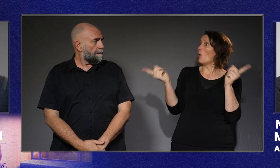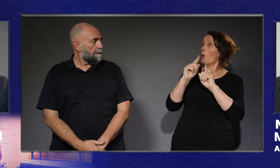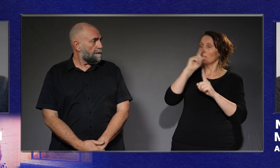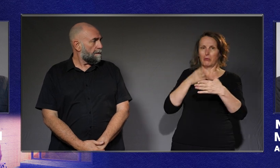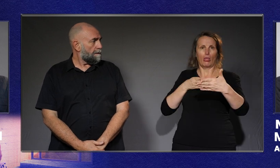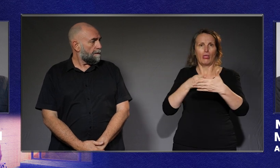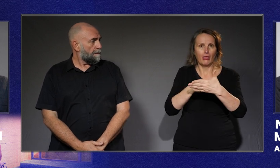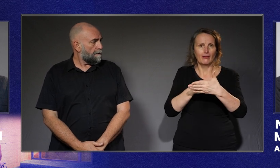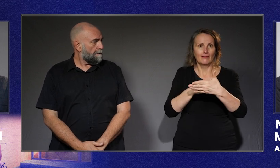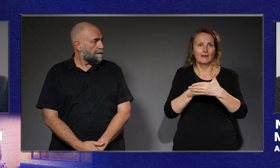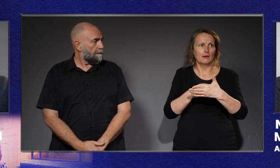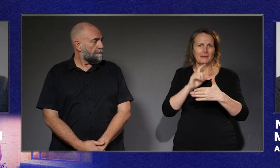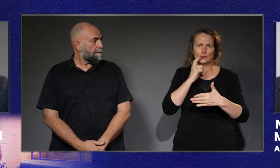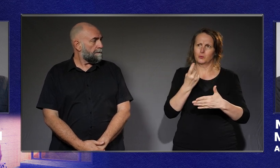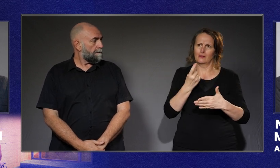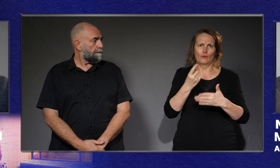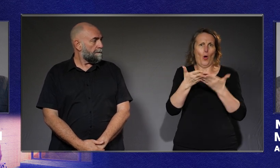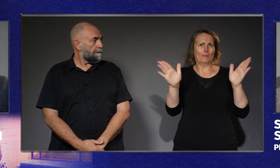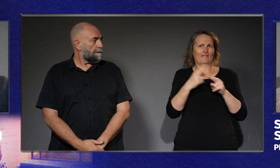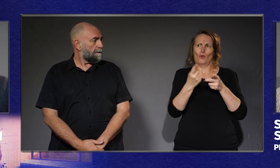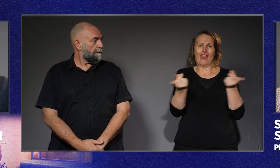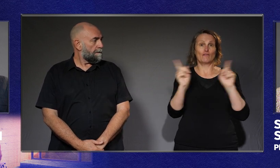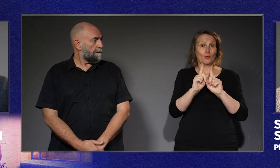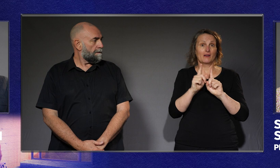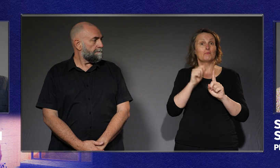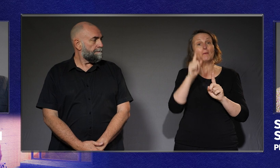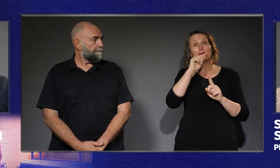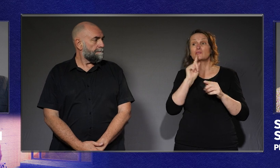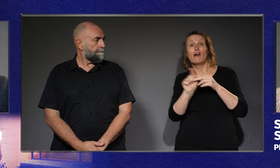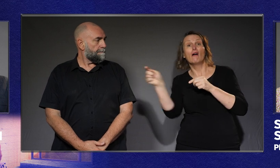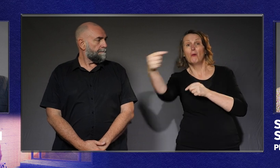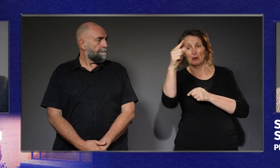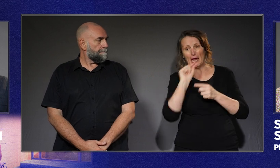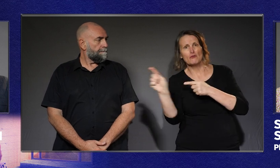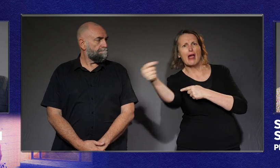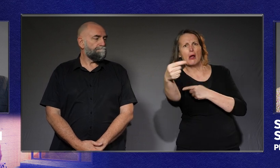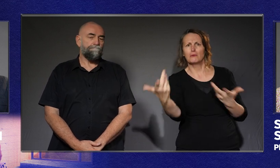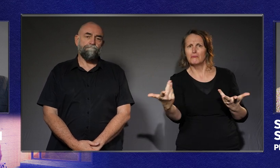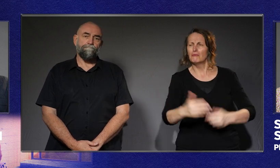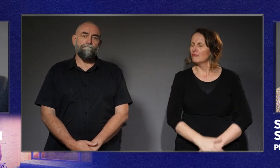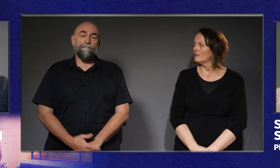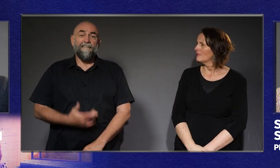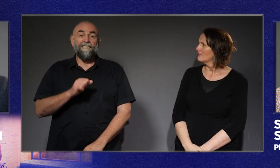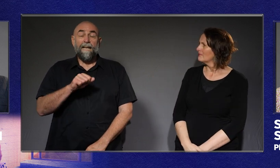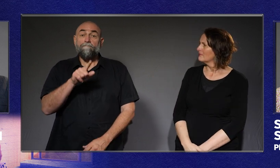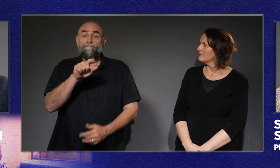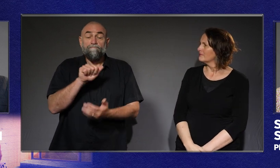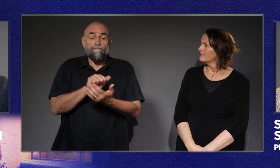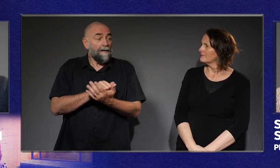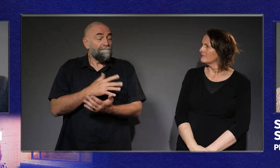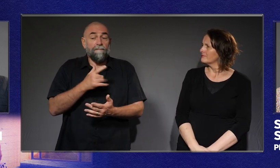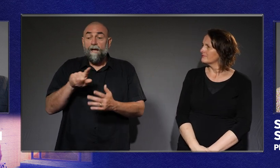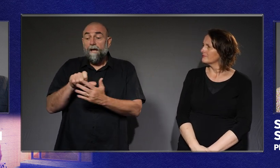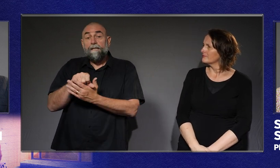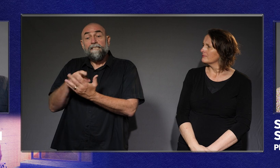Then we wouldn't be sitting here talking about this. And this is the bitter pill that people living with a disability have to